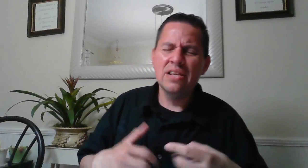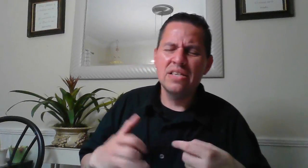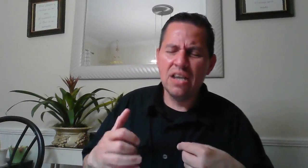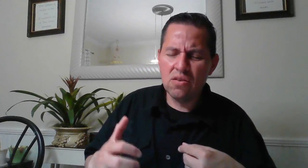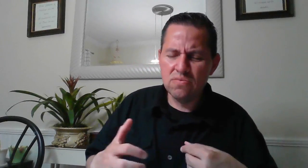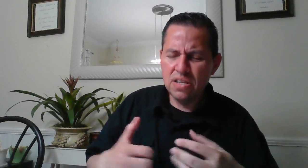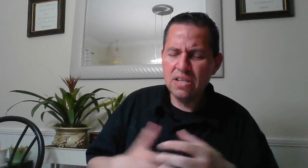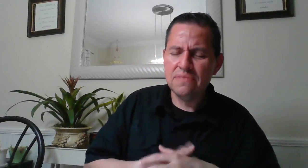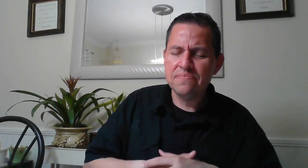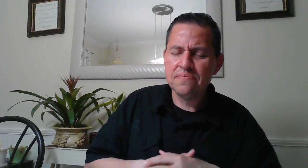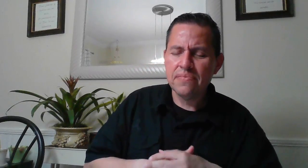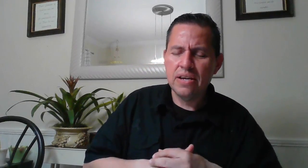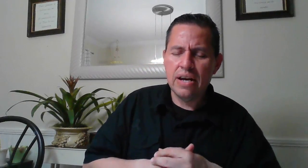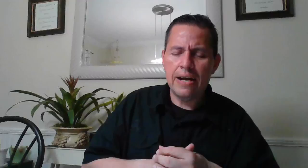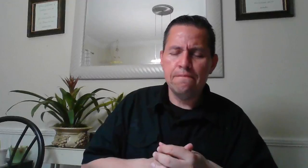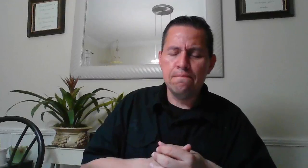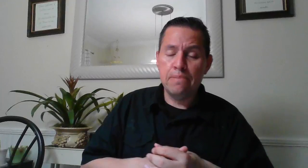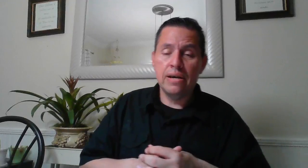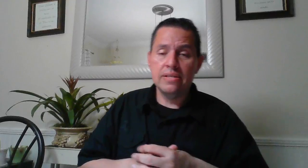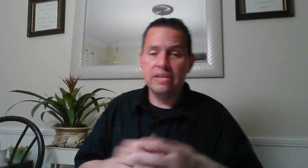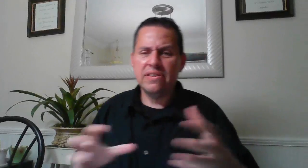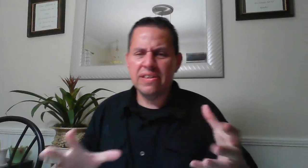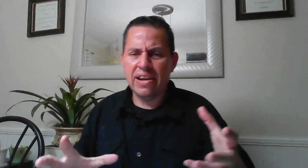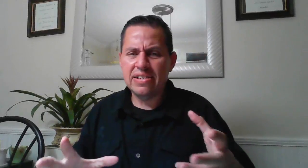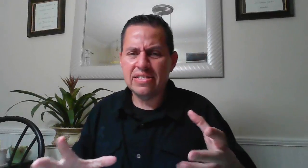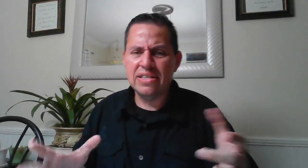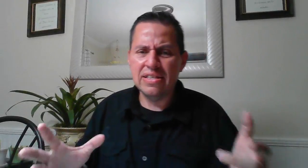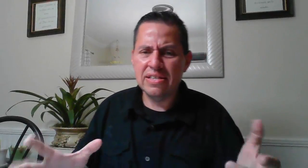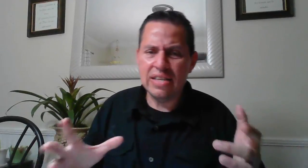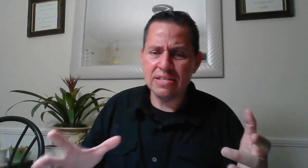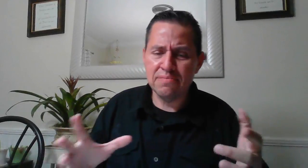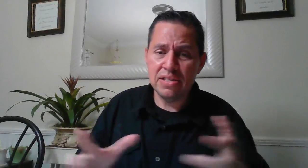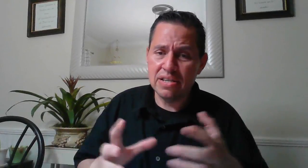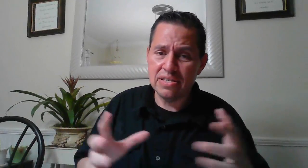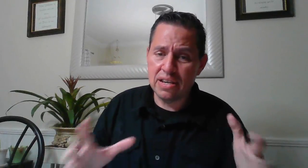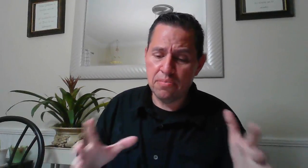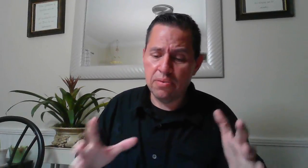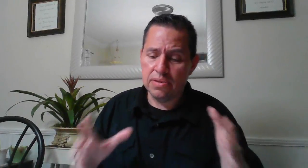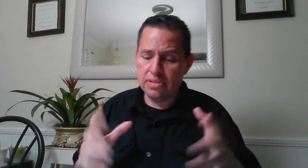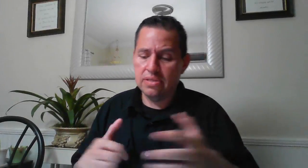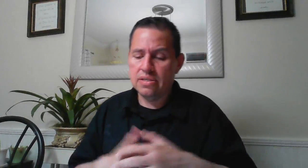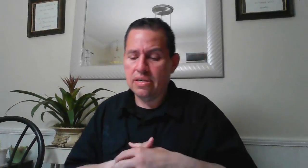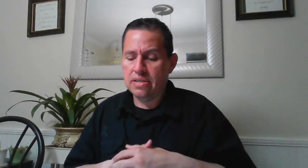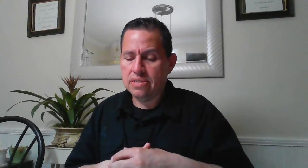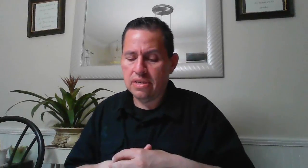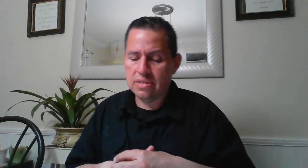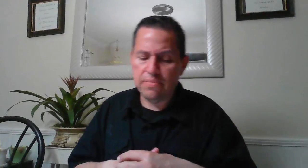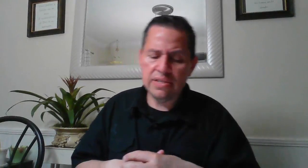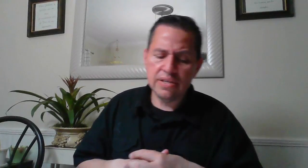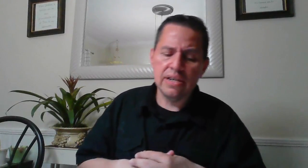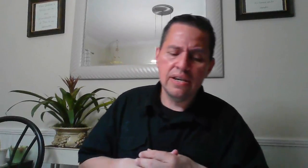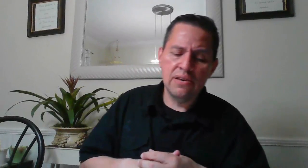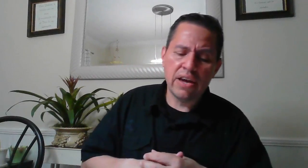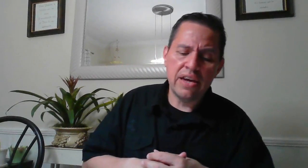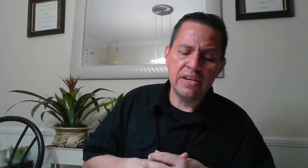known uh but nevertheless doesn't mean that it's not important it's it's basically located